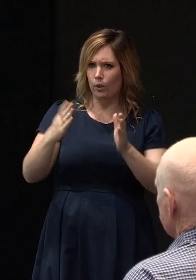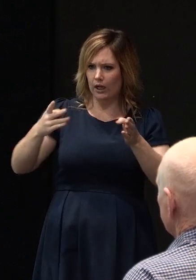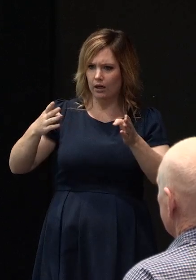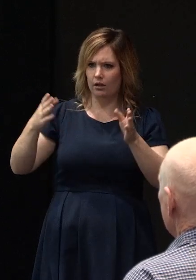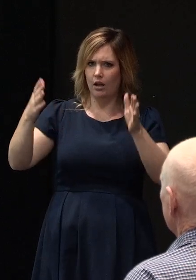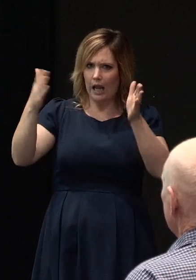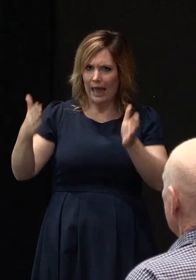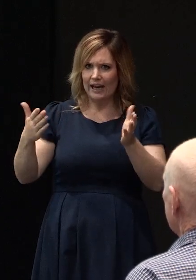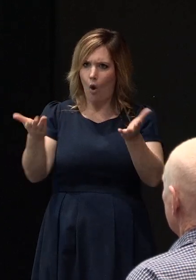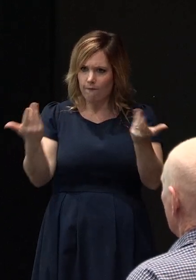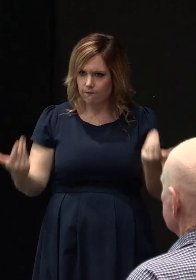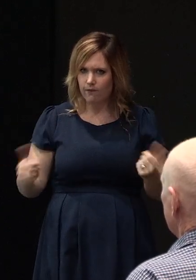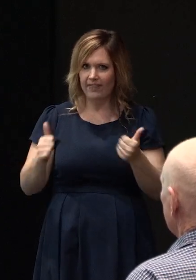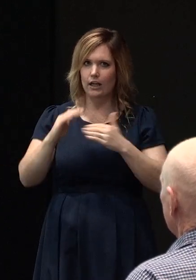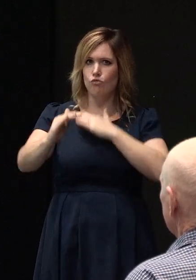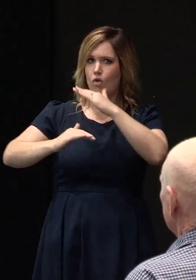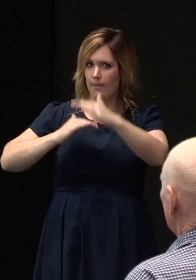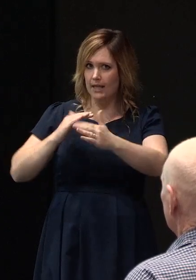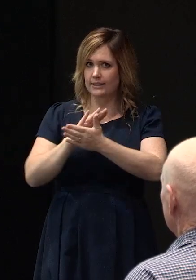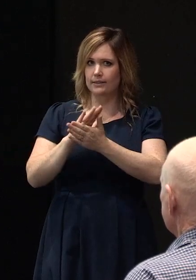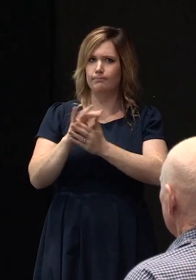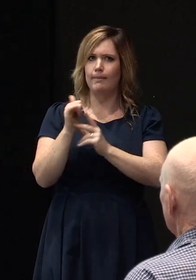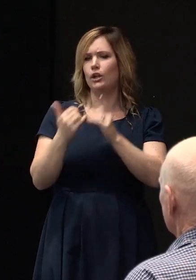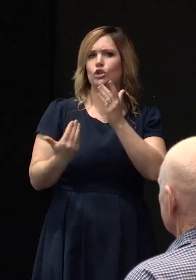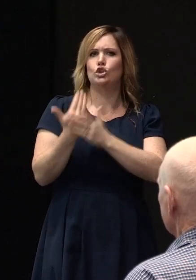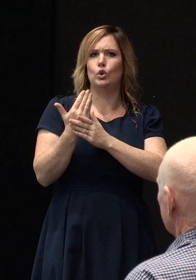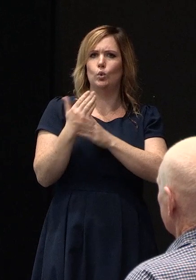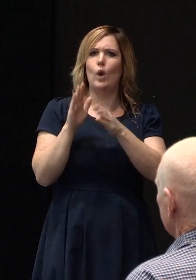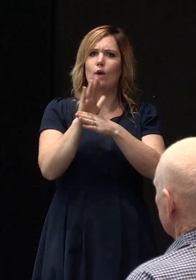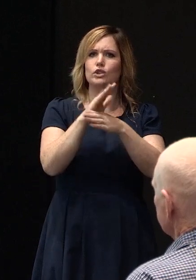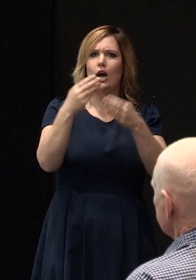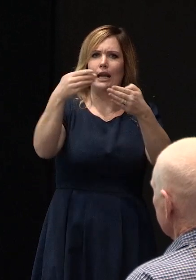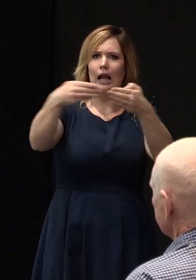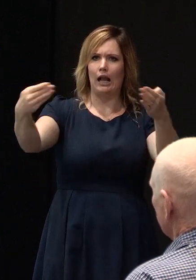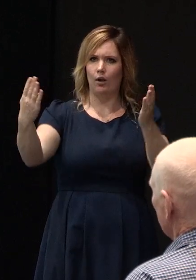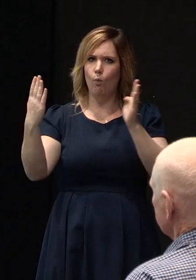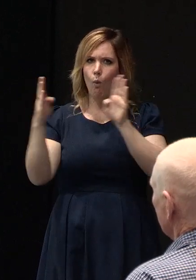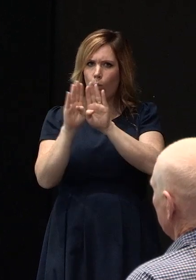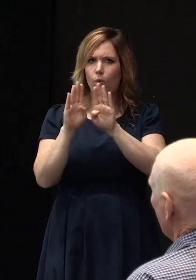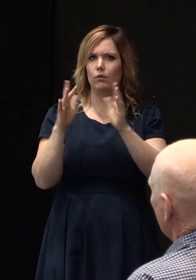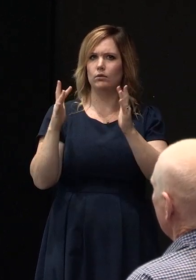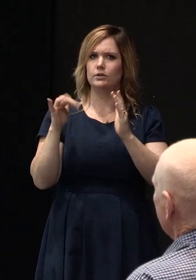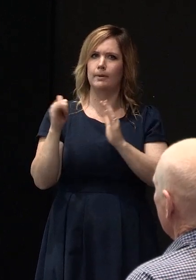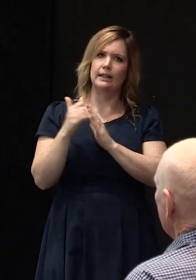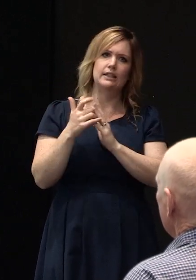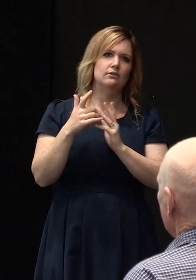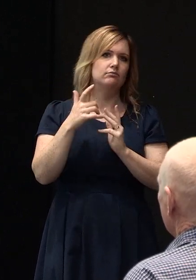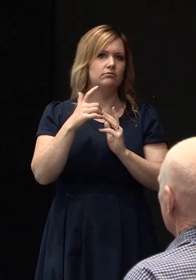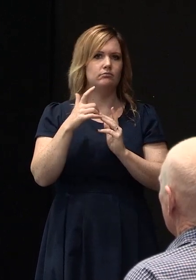is what it needs to be done and possibly a linear board material which is lighter than the existing Summerhill stone block